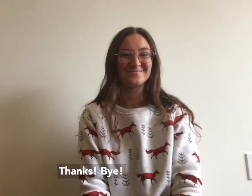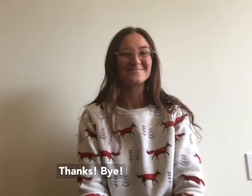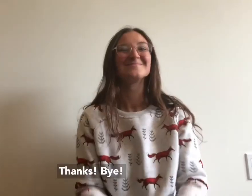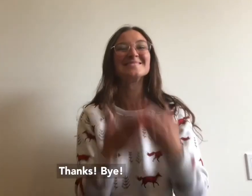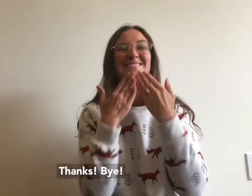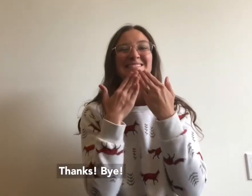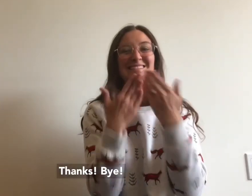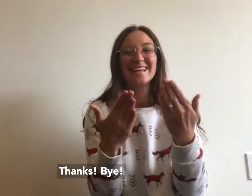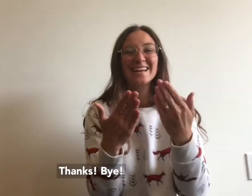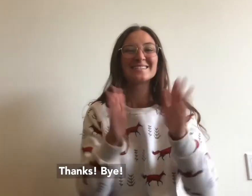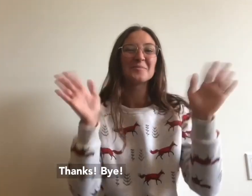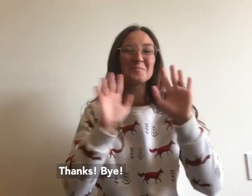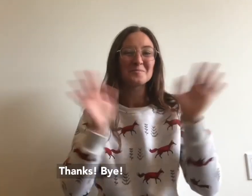Thanks. Bye.